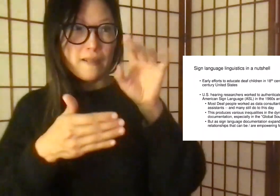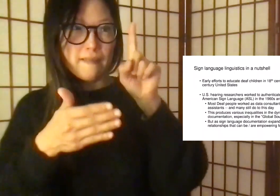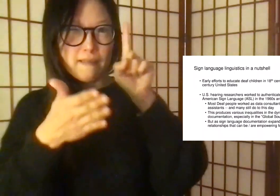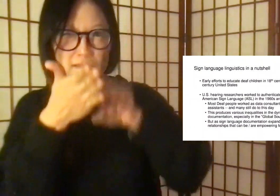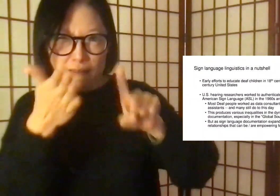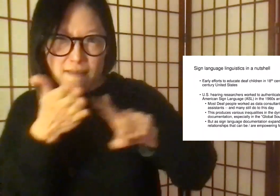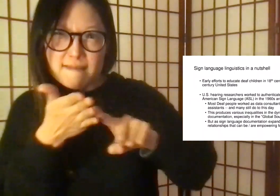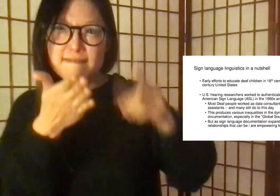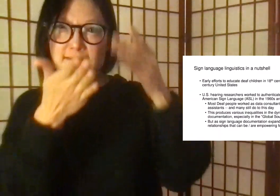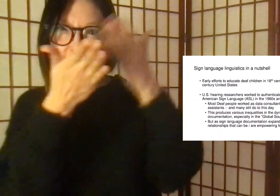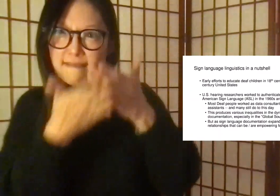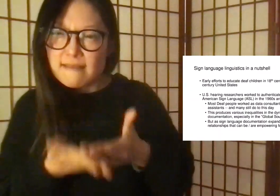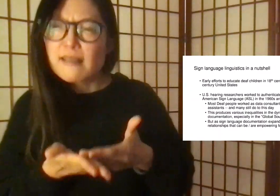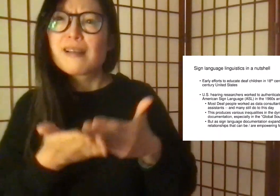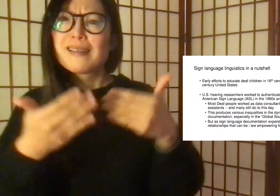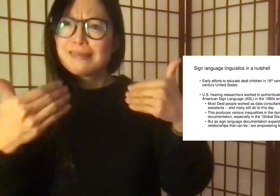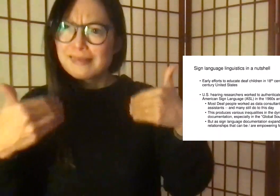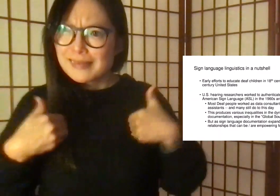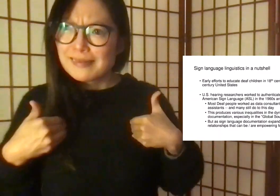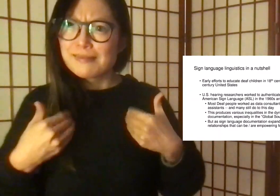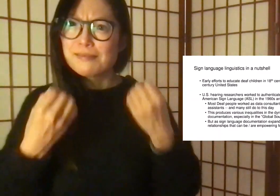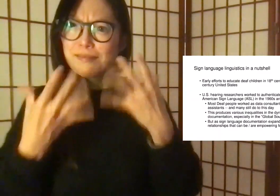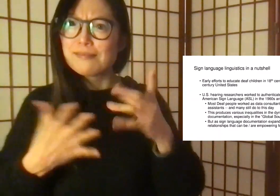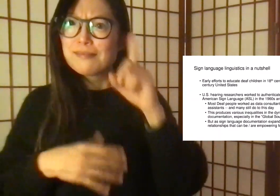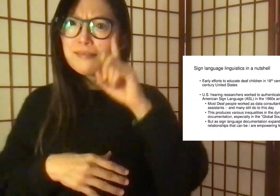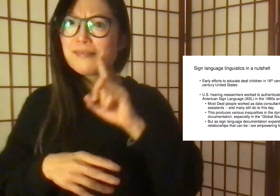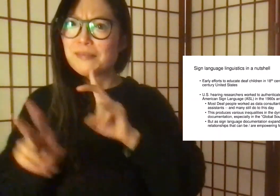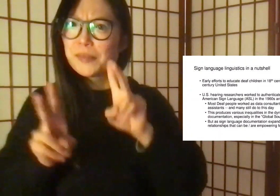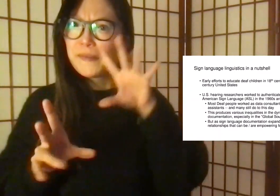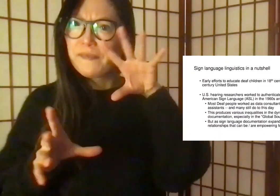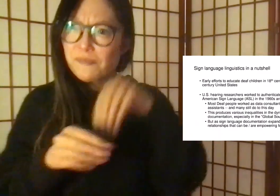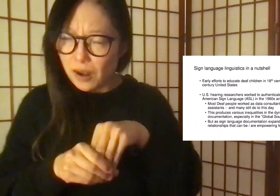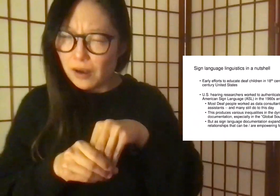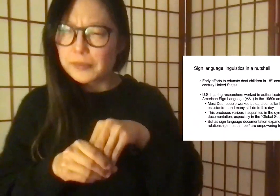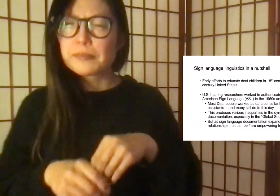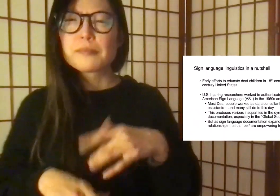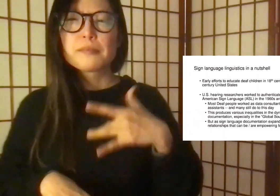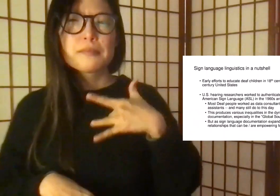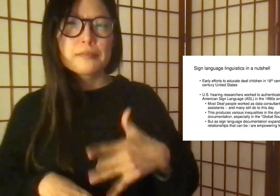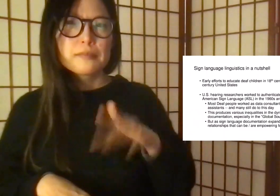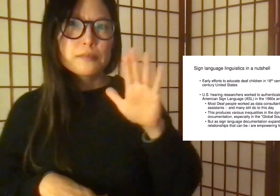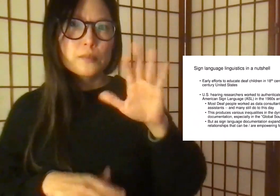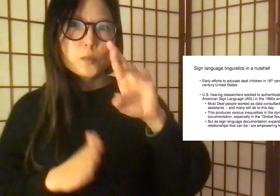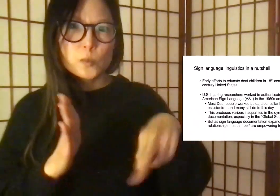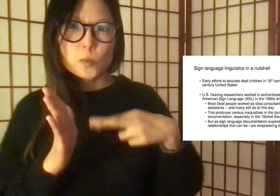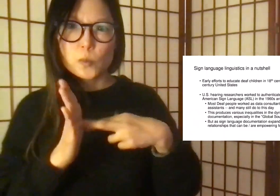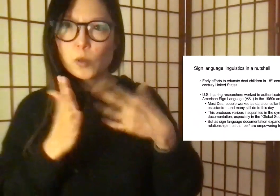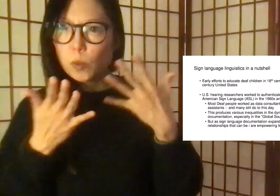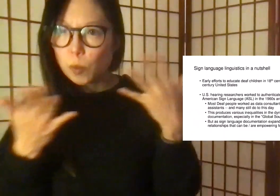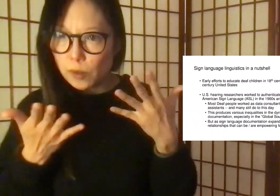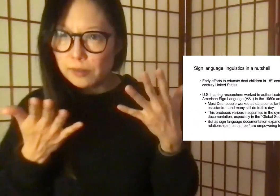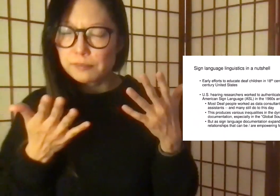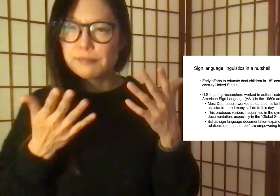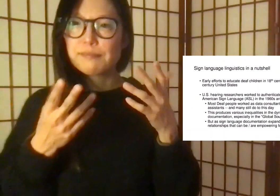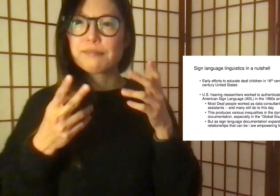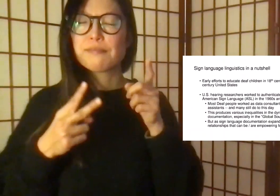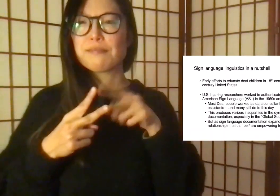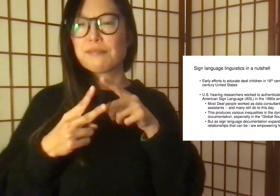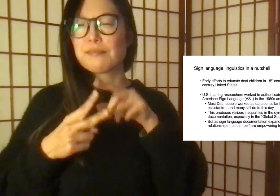from spoken language. While the process was happening, most deaf people had their